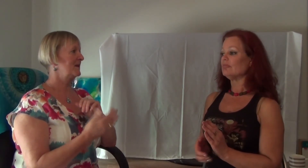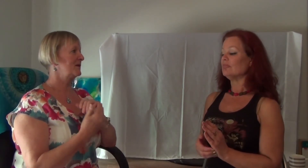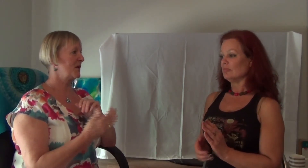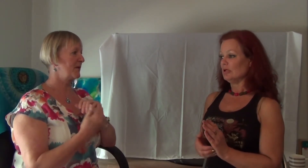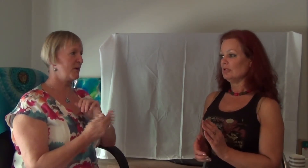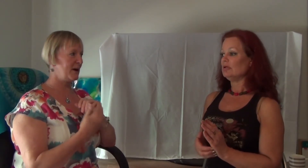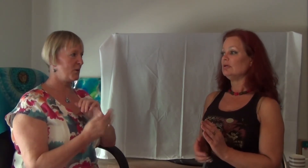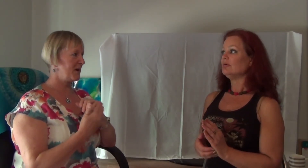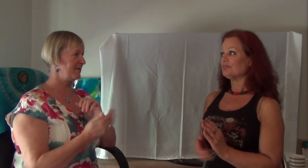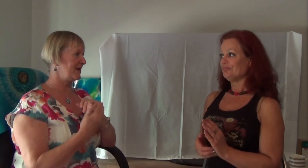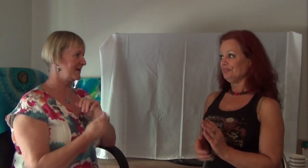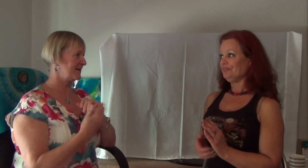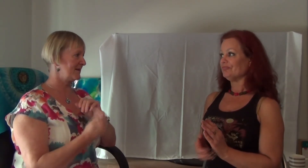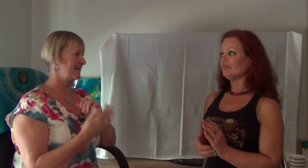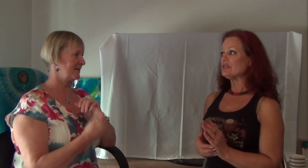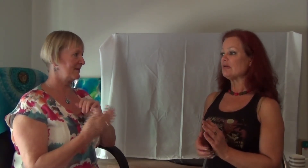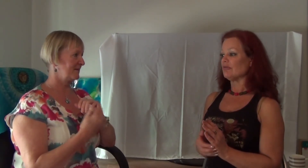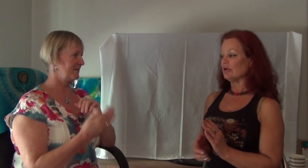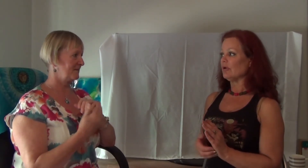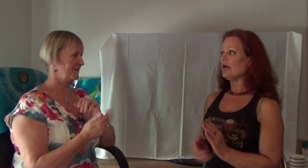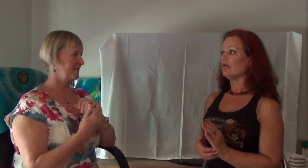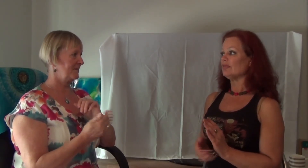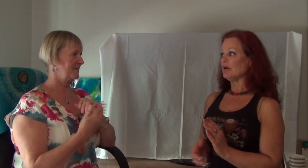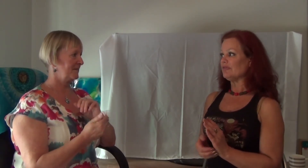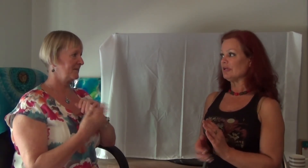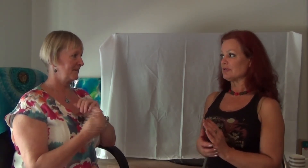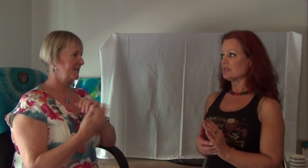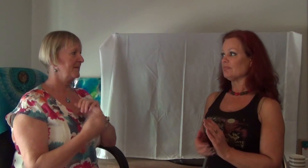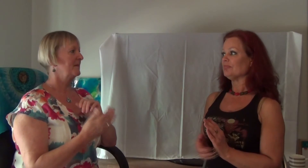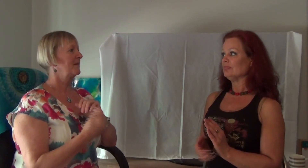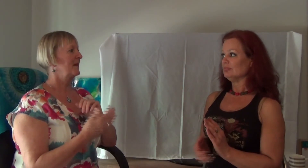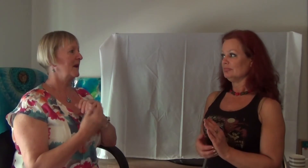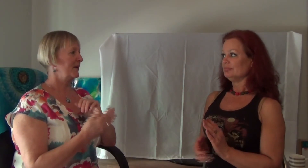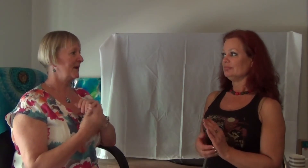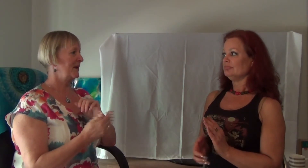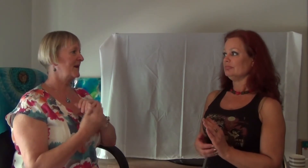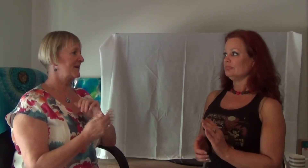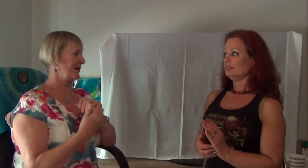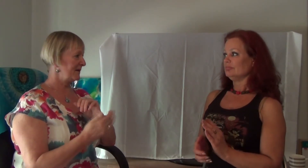Dissolving away all my fears. Everything they said.